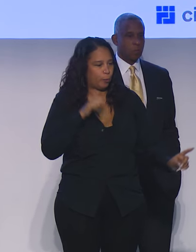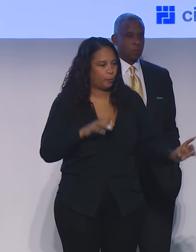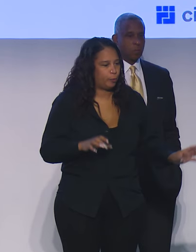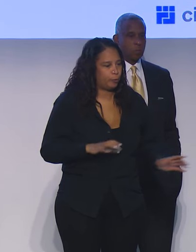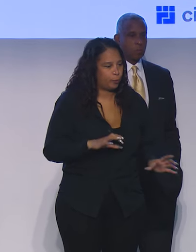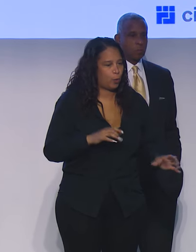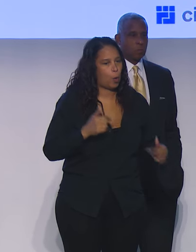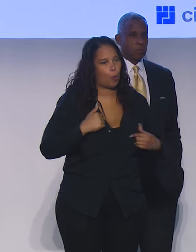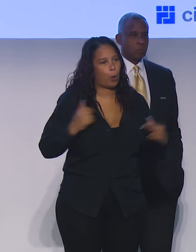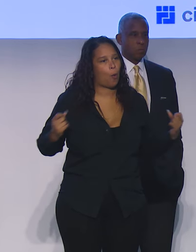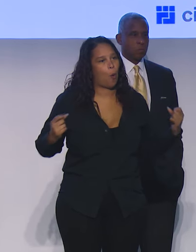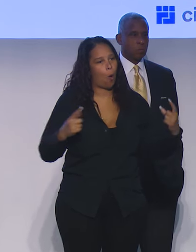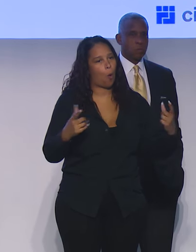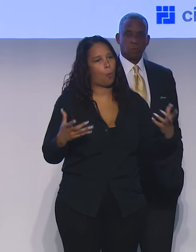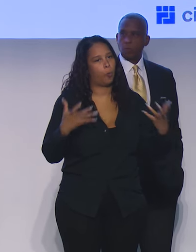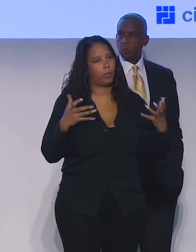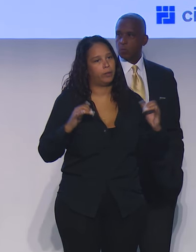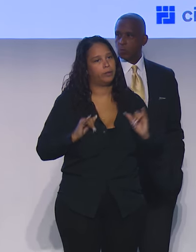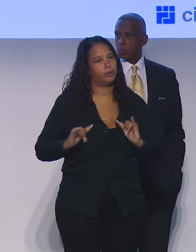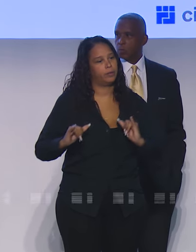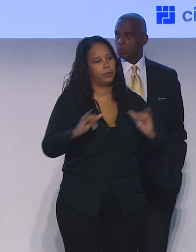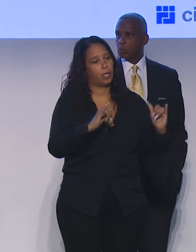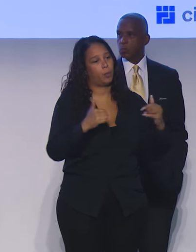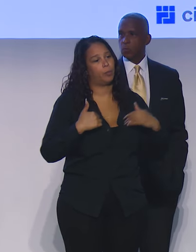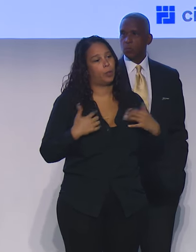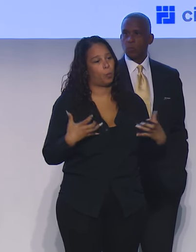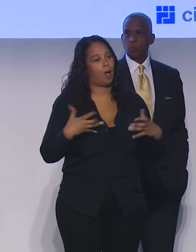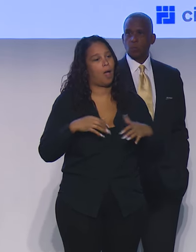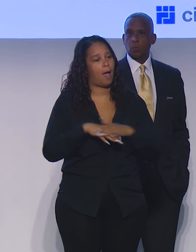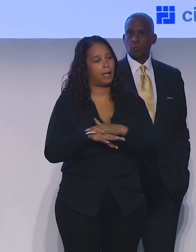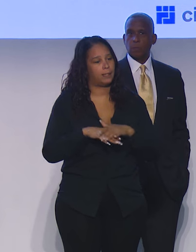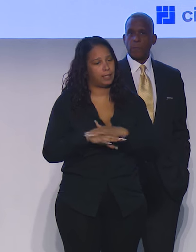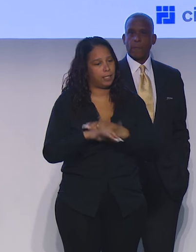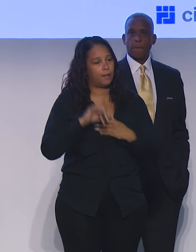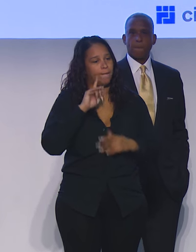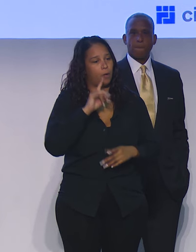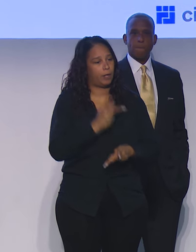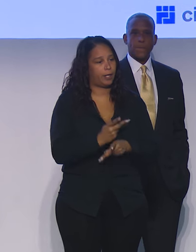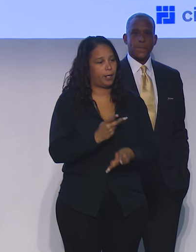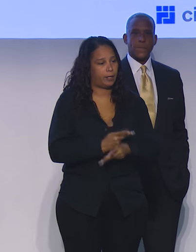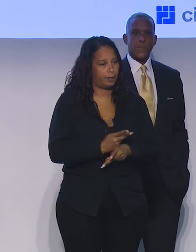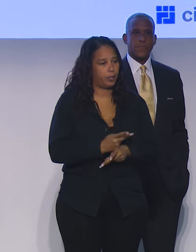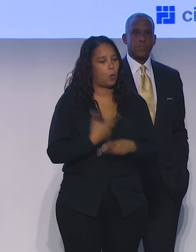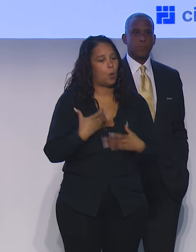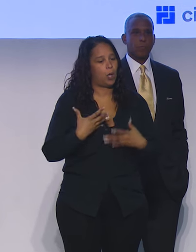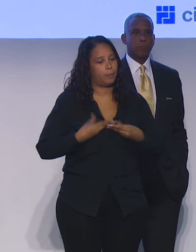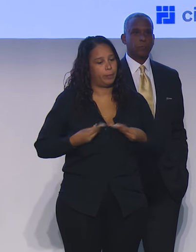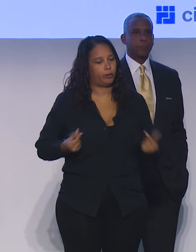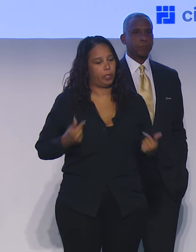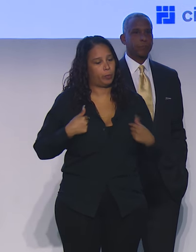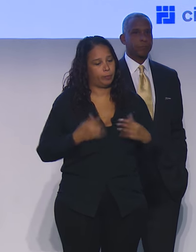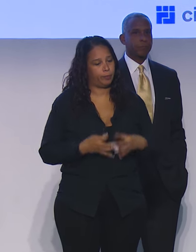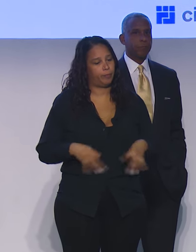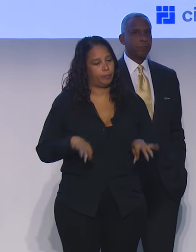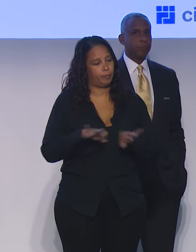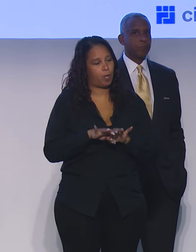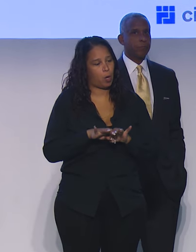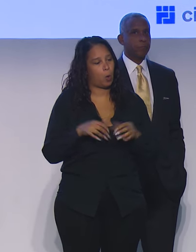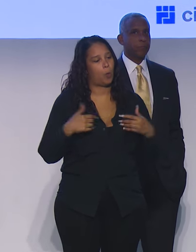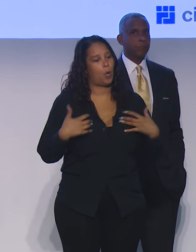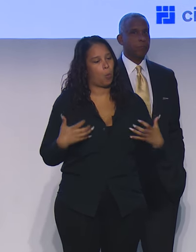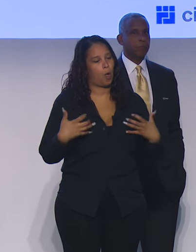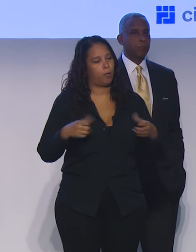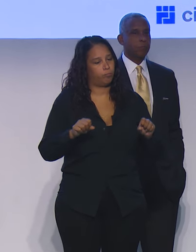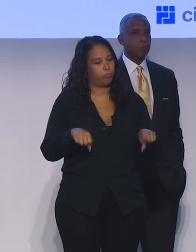want the same things. We want access to care, we want to be treated like we matter, we want the ability to live long,